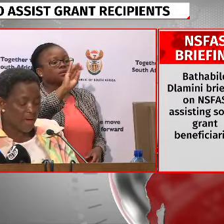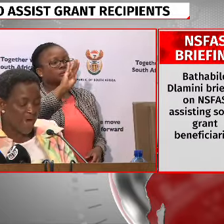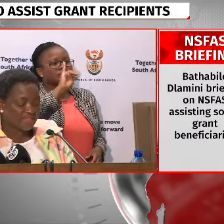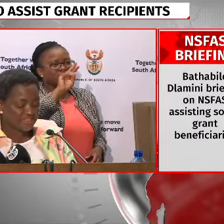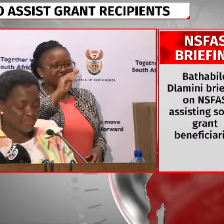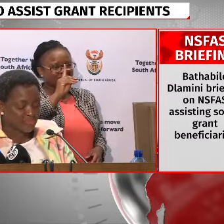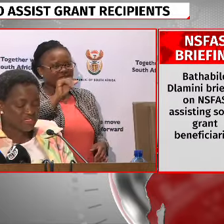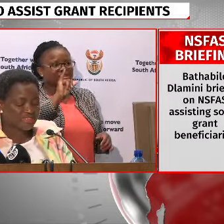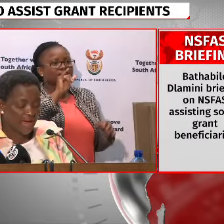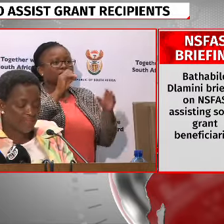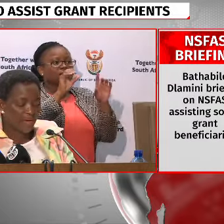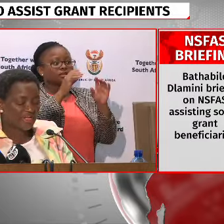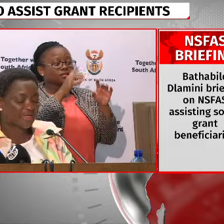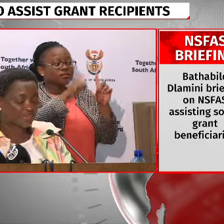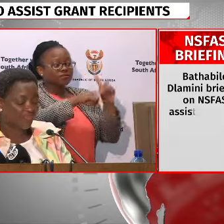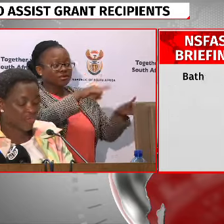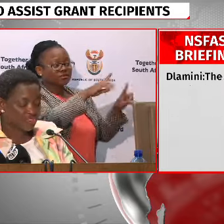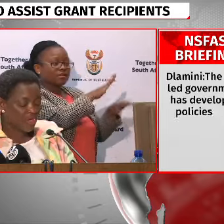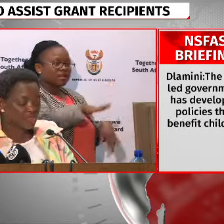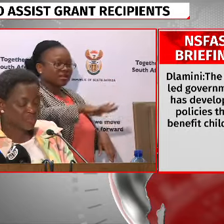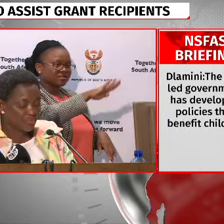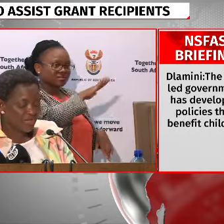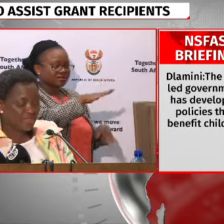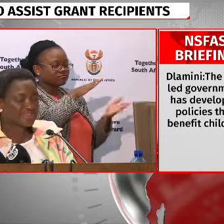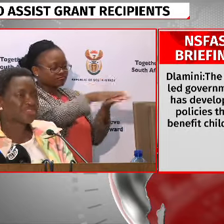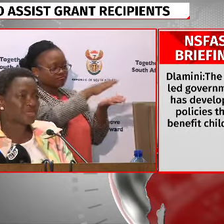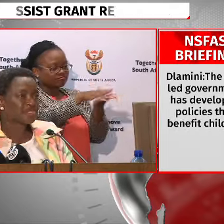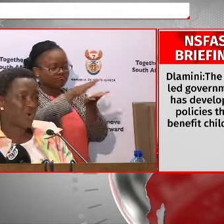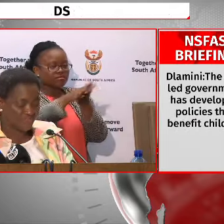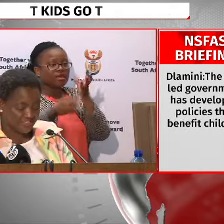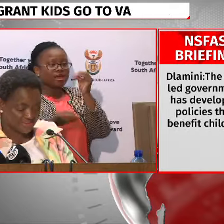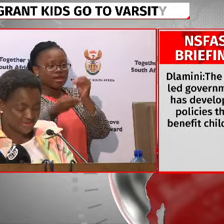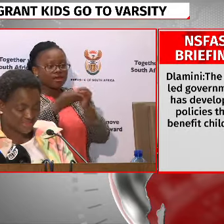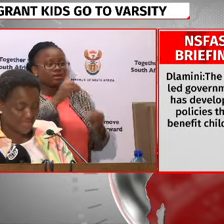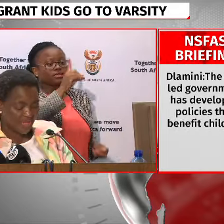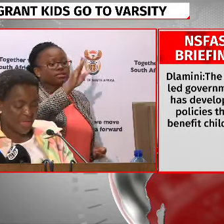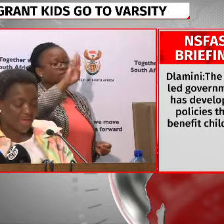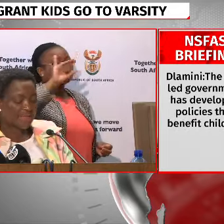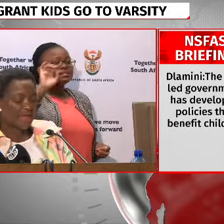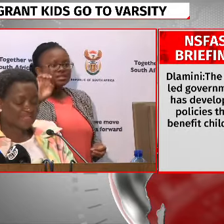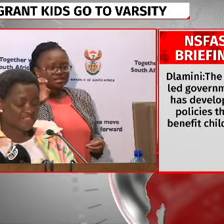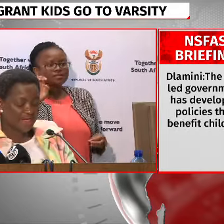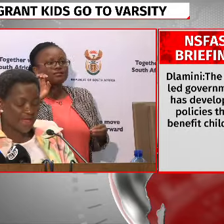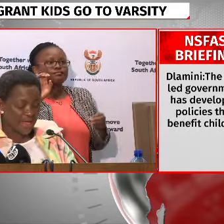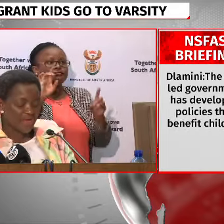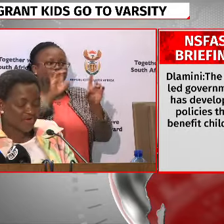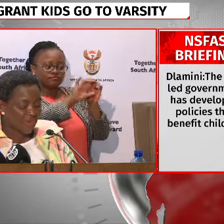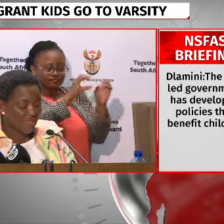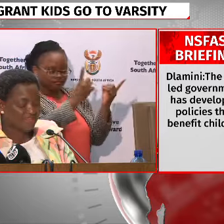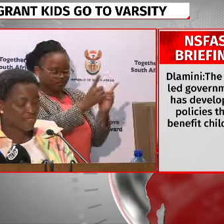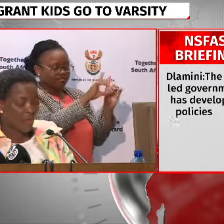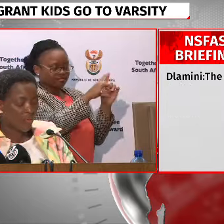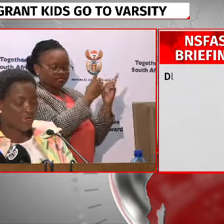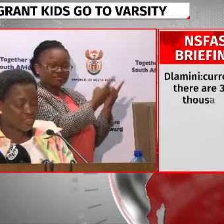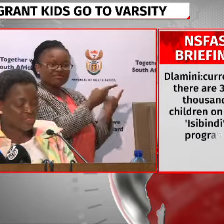by distributing some application forms to DPE district offices. In addition, a number of